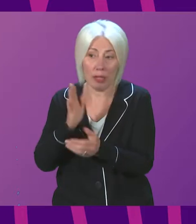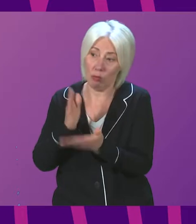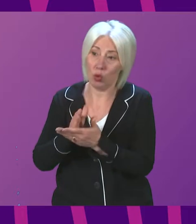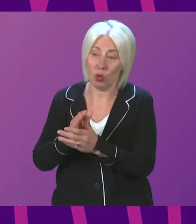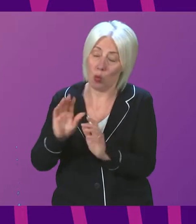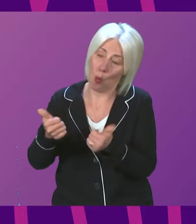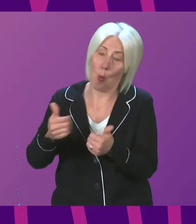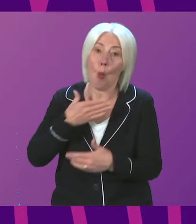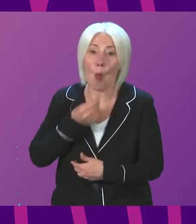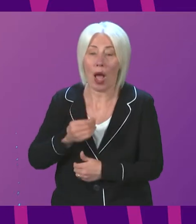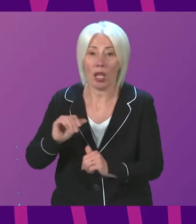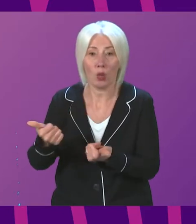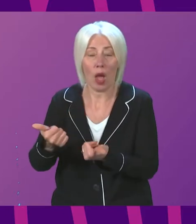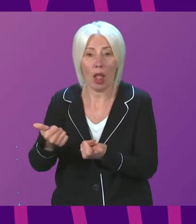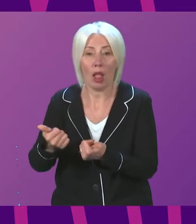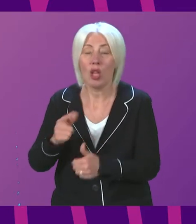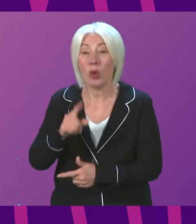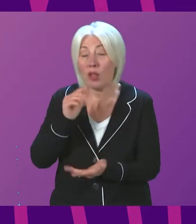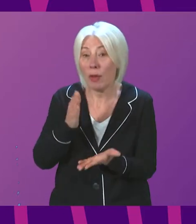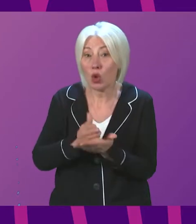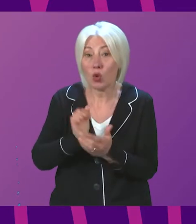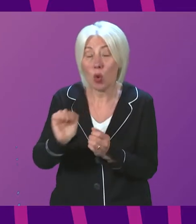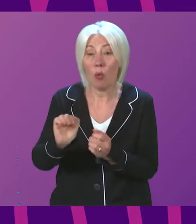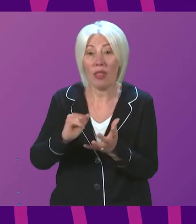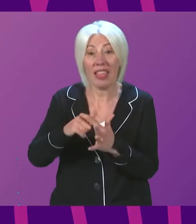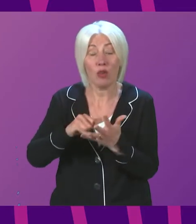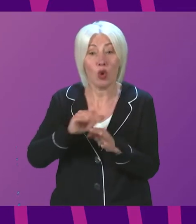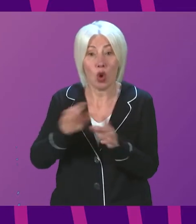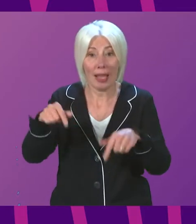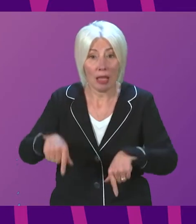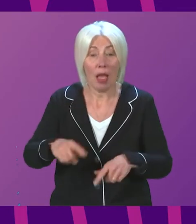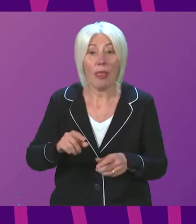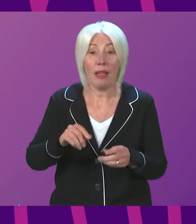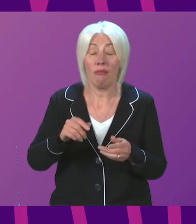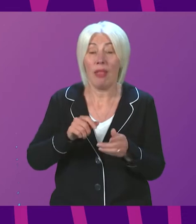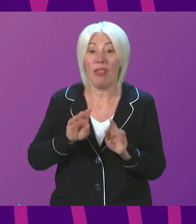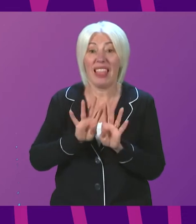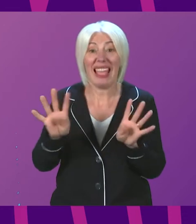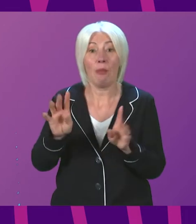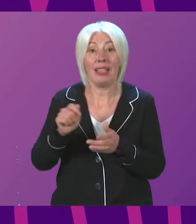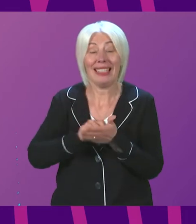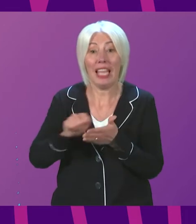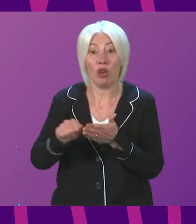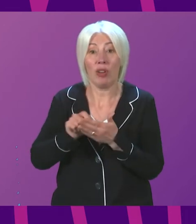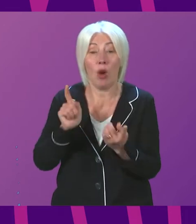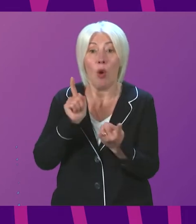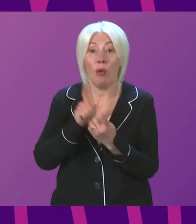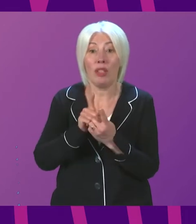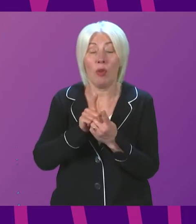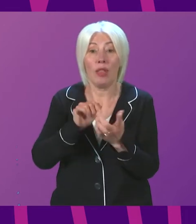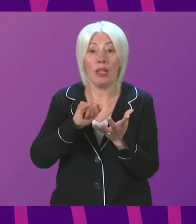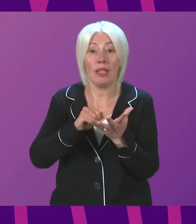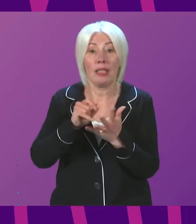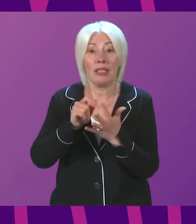a speedy recovery can she therefore ensure that in his absence the cabinet secretary meets today with the speed network instead